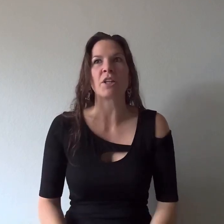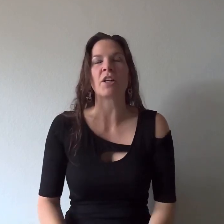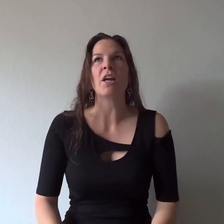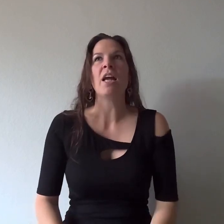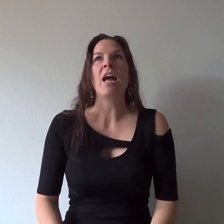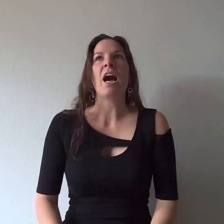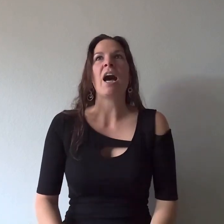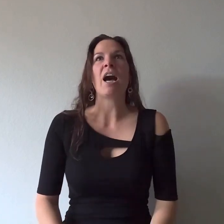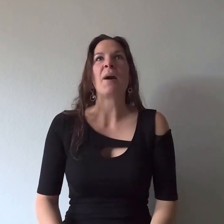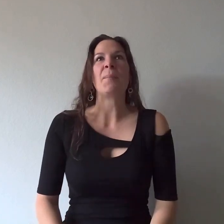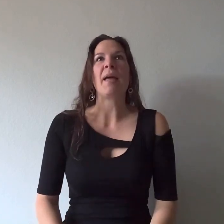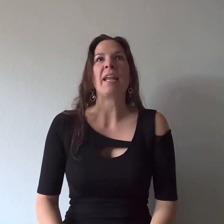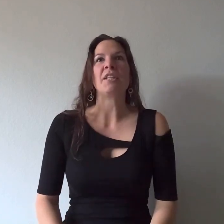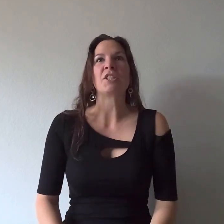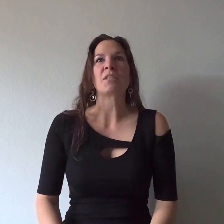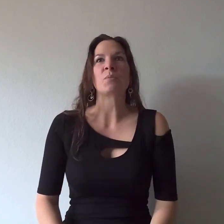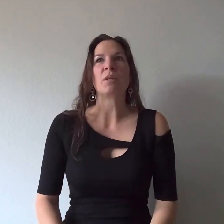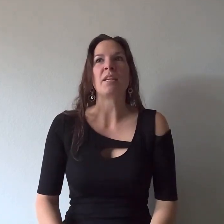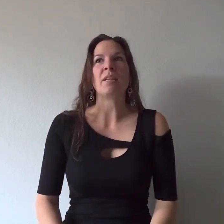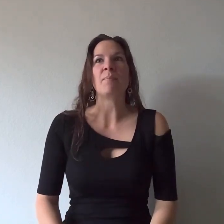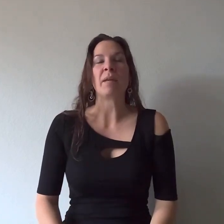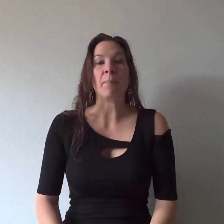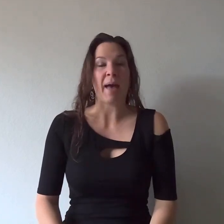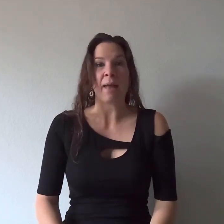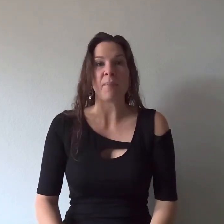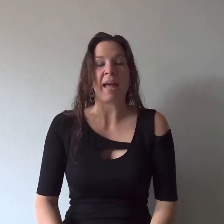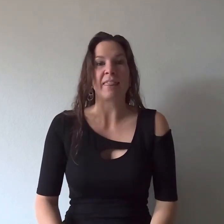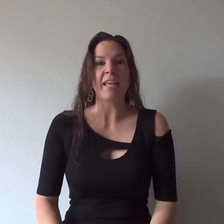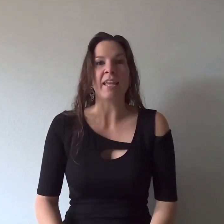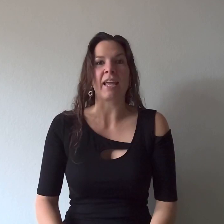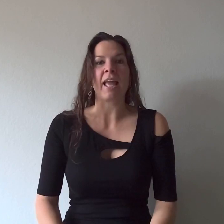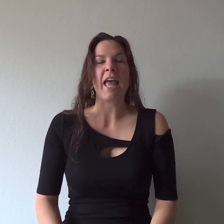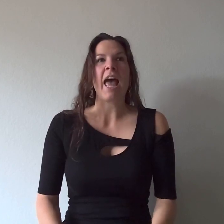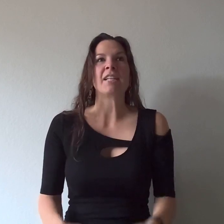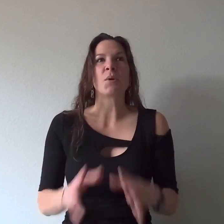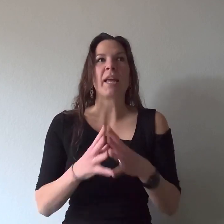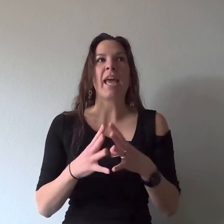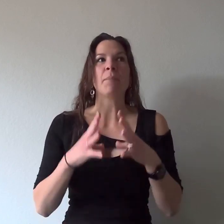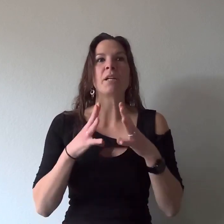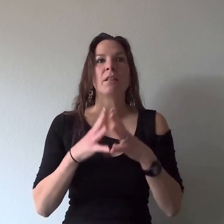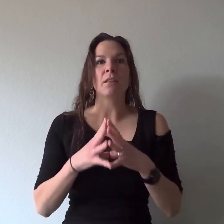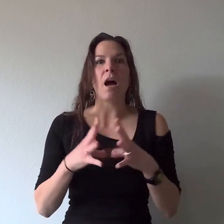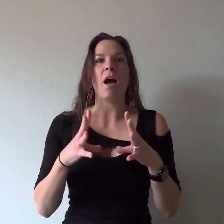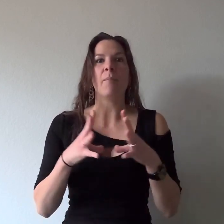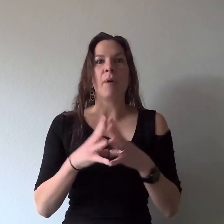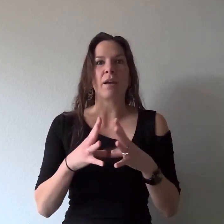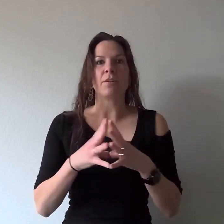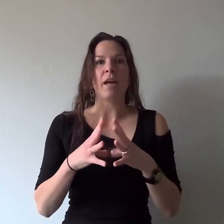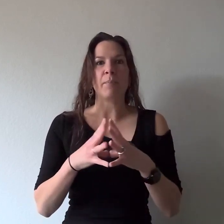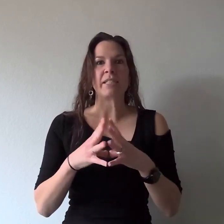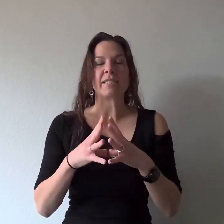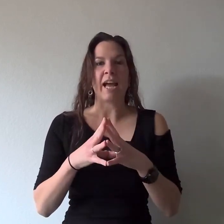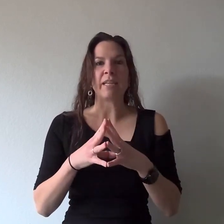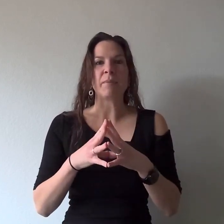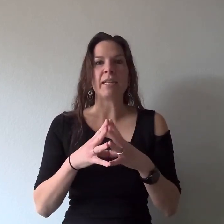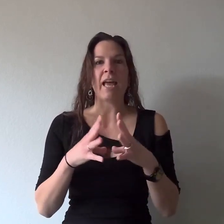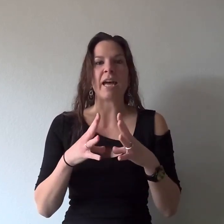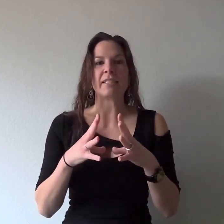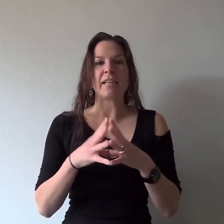and it just would be a bad bad thing and so I kept a lot bottled up inside me as an